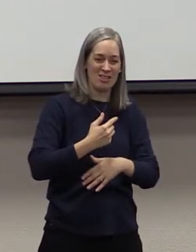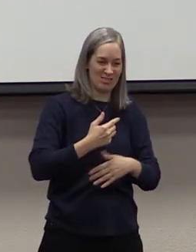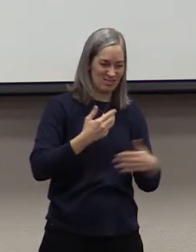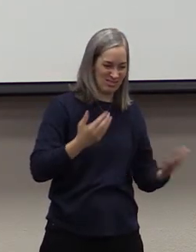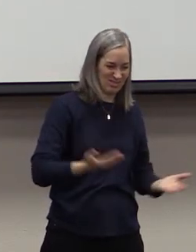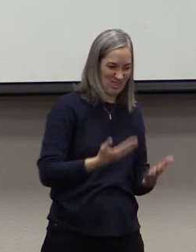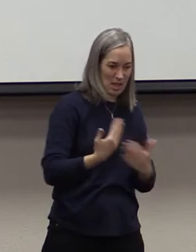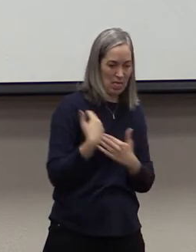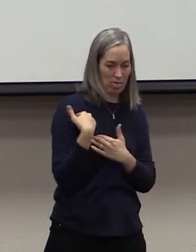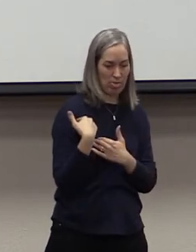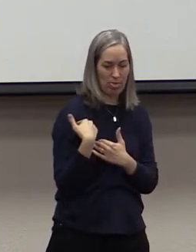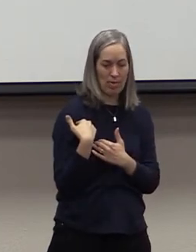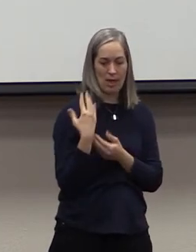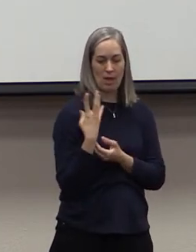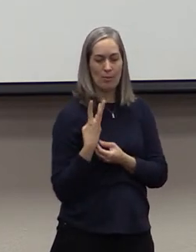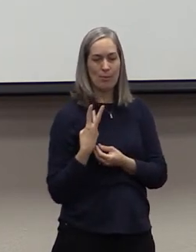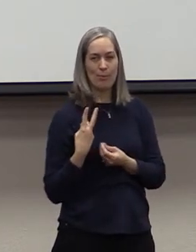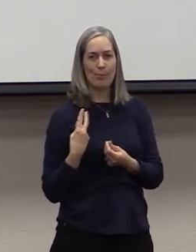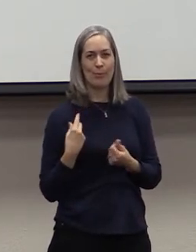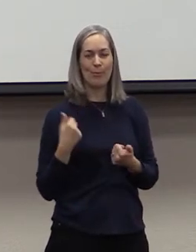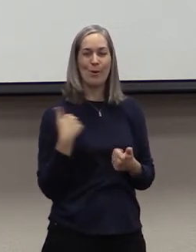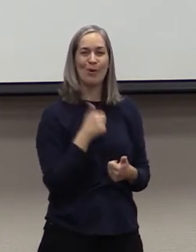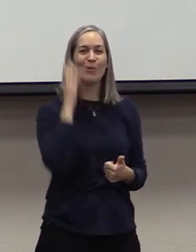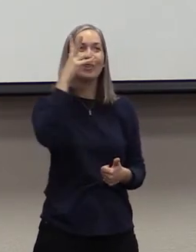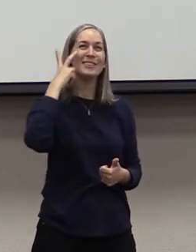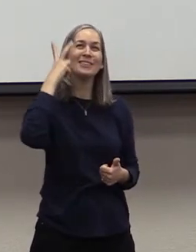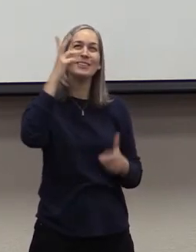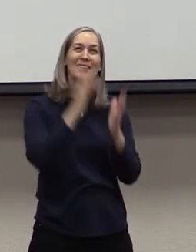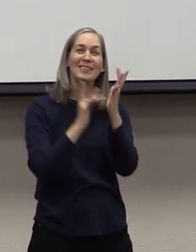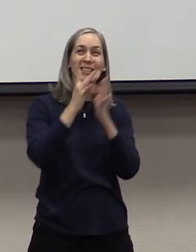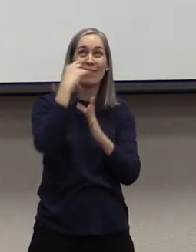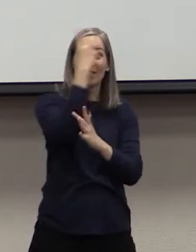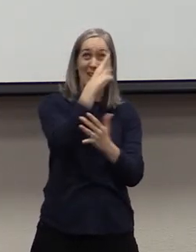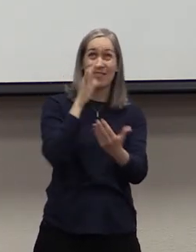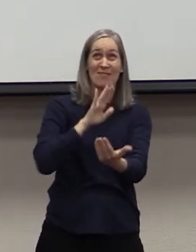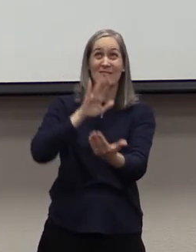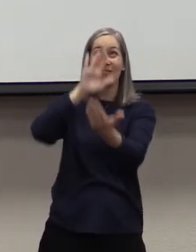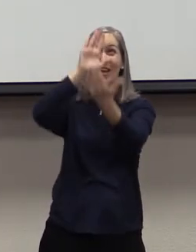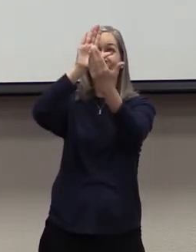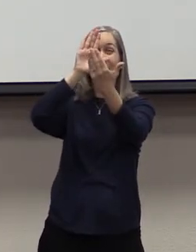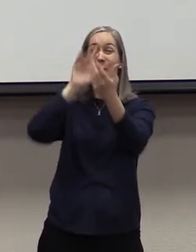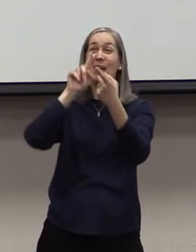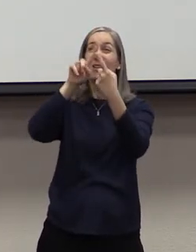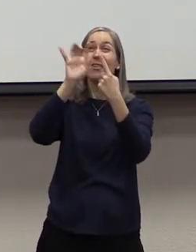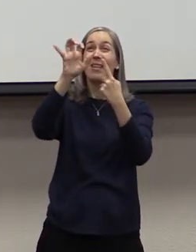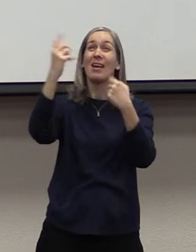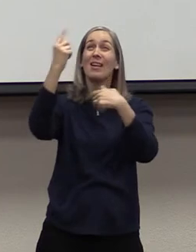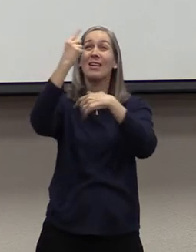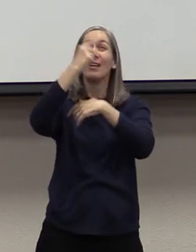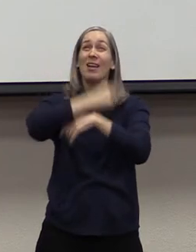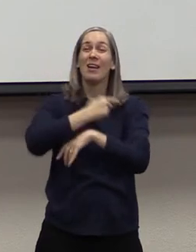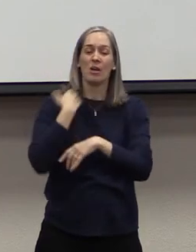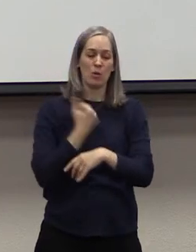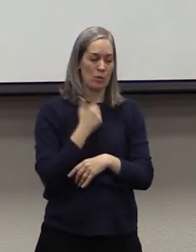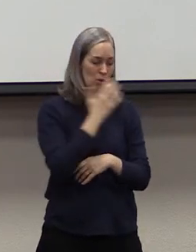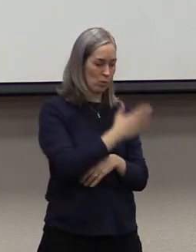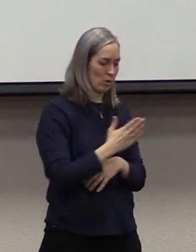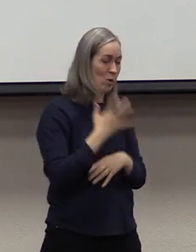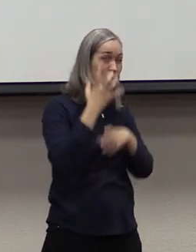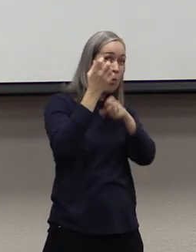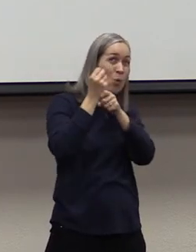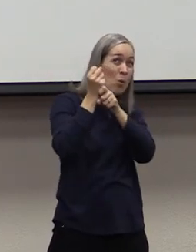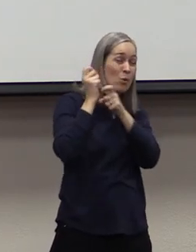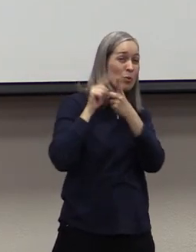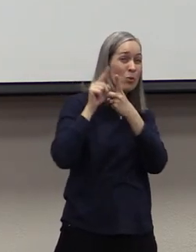place will be no more. We'll see Jesus face to face, but until that day, we'll hold on to Him